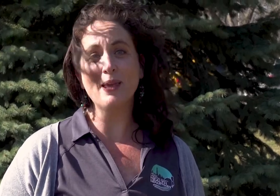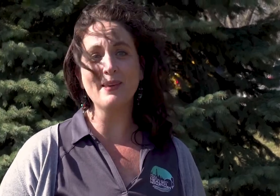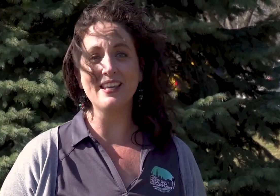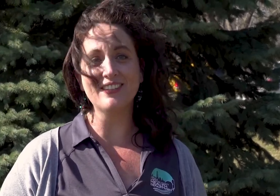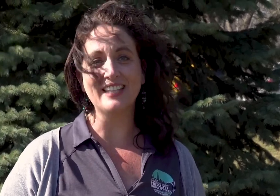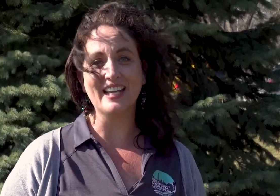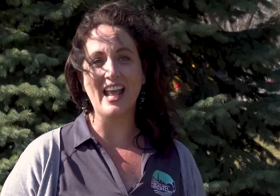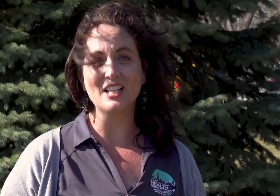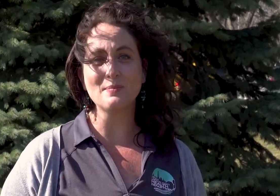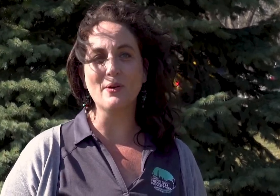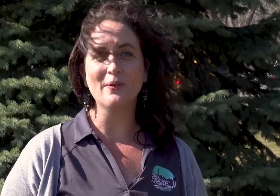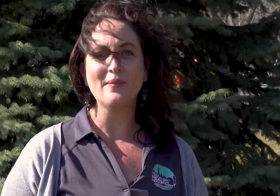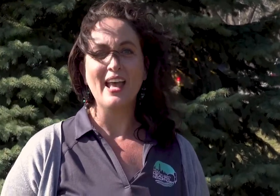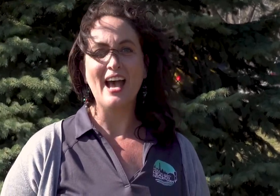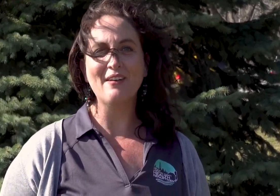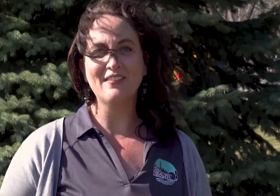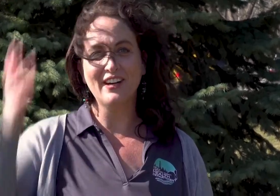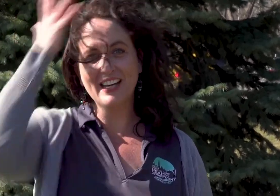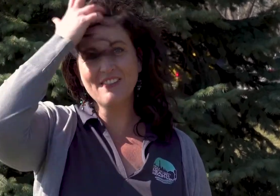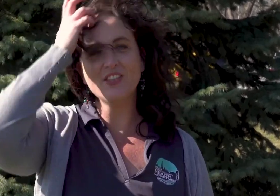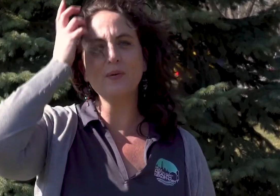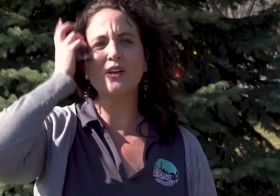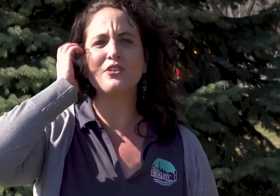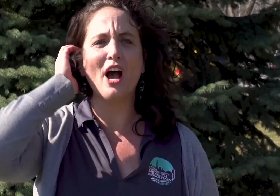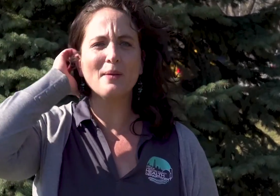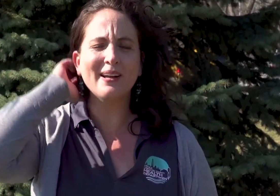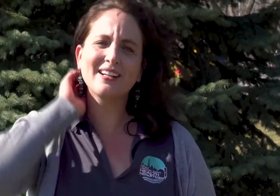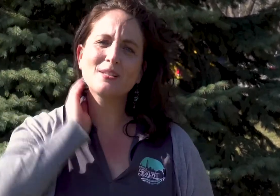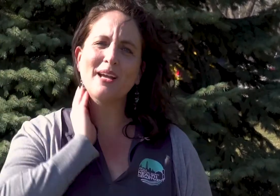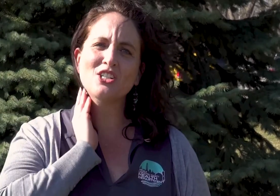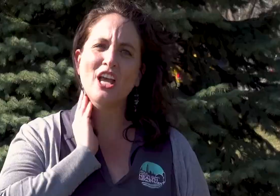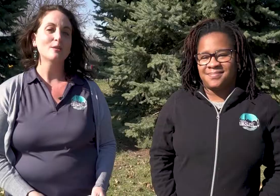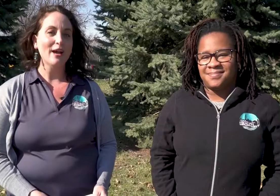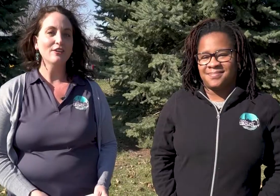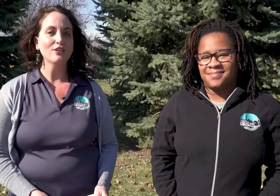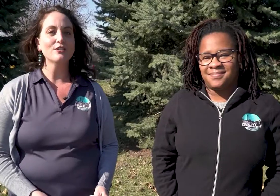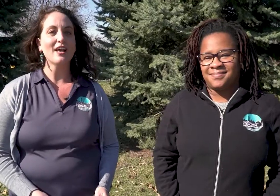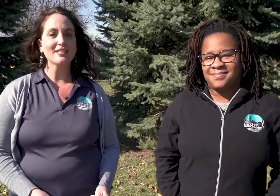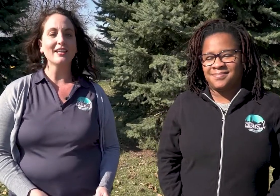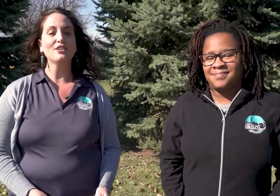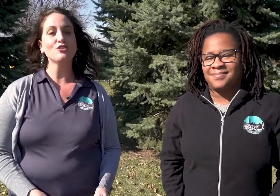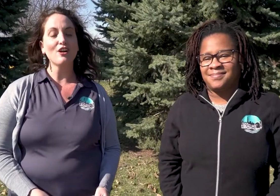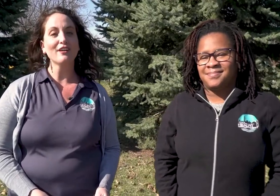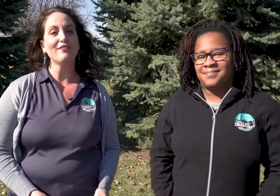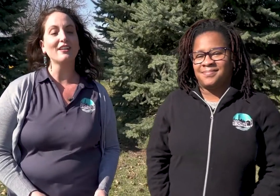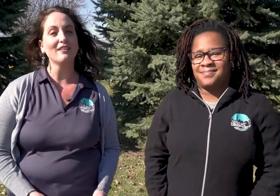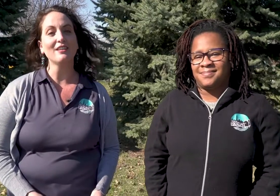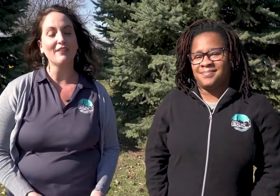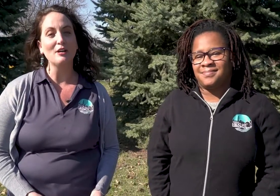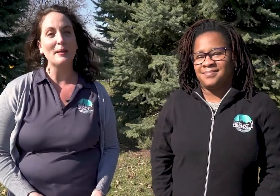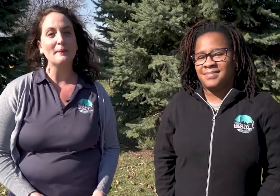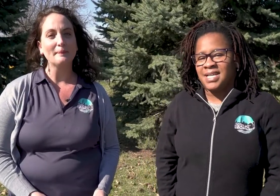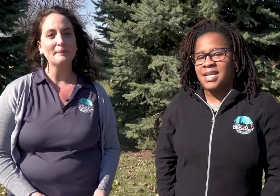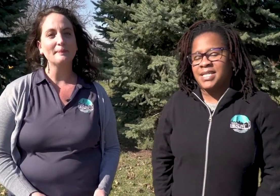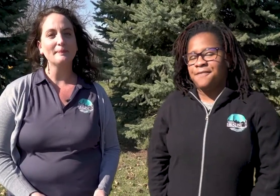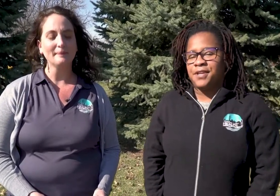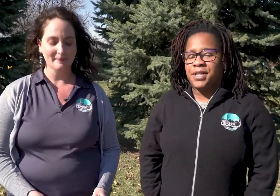maybe even second-hand smoke. However, even though we don't talk about it as much, tobacco use has a strong effect on the environment. Definitely.